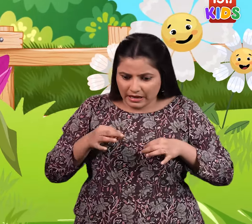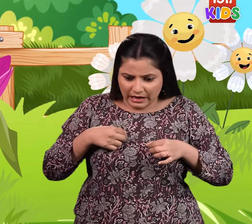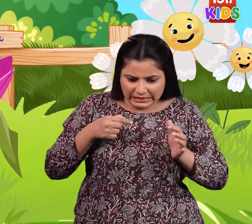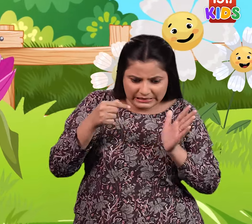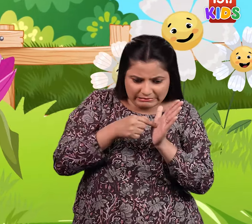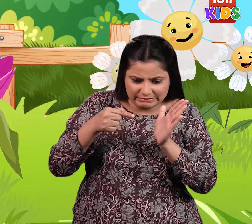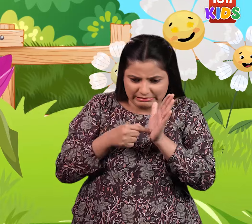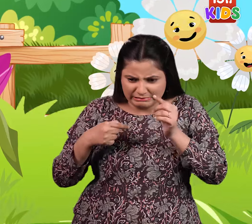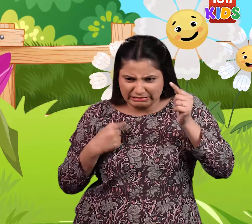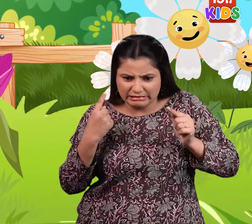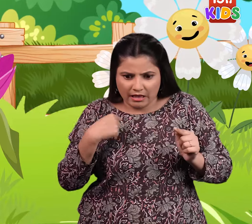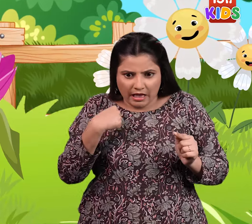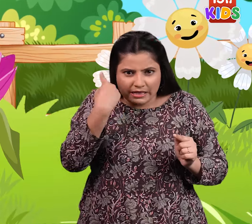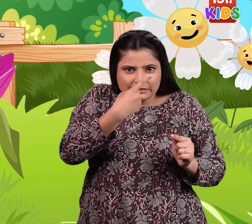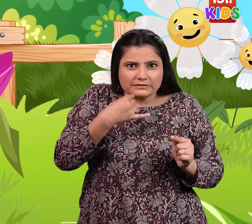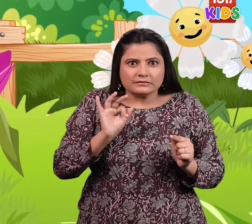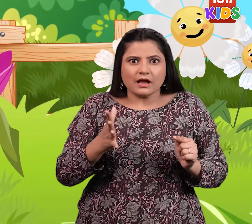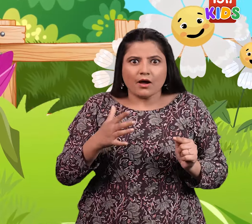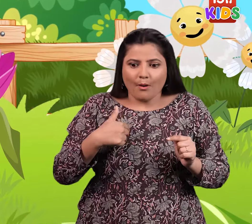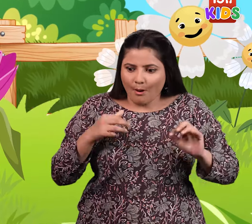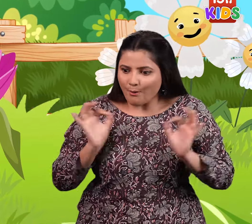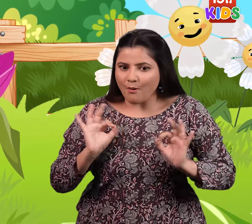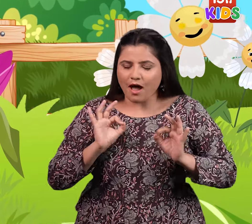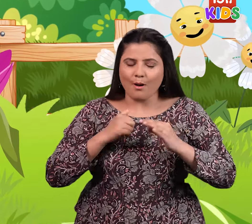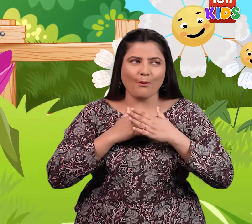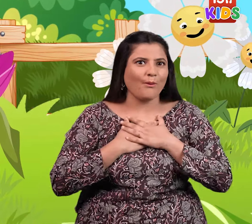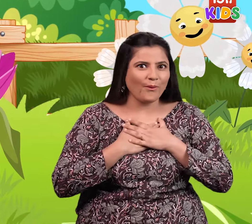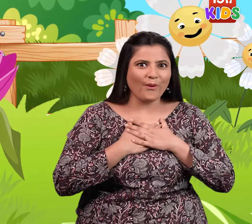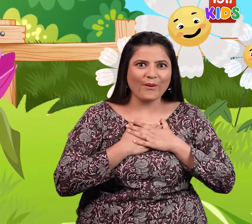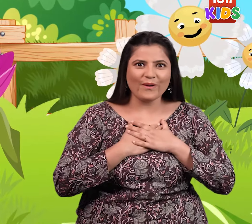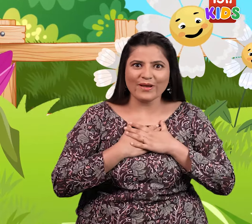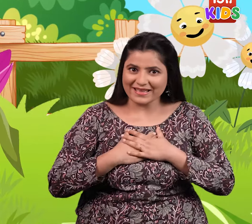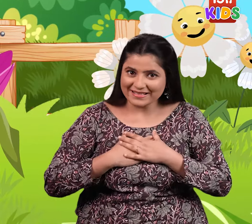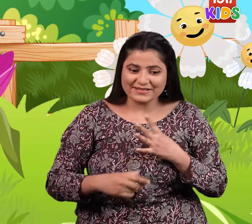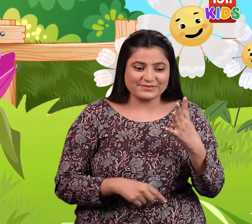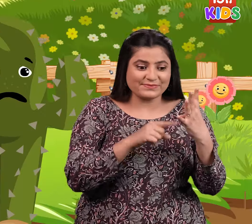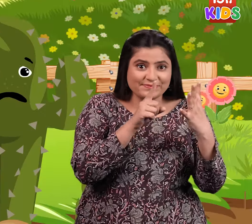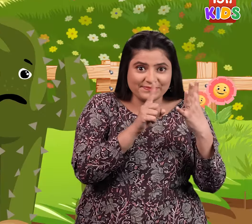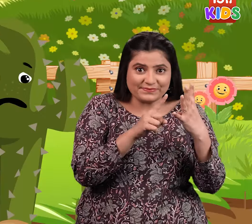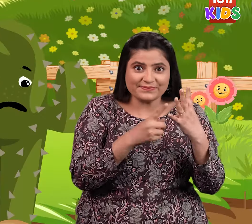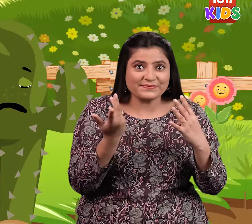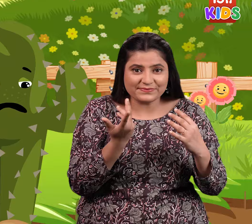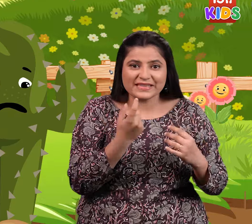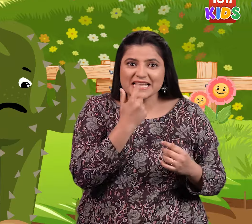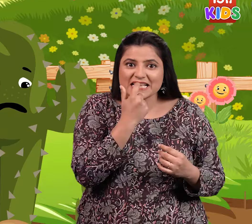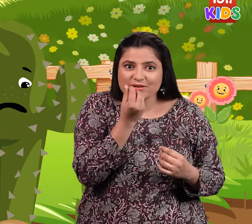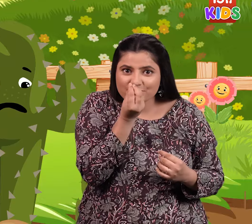like you, cactus, I would look so ugly. Phew! I am so happy I am not like you. The daisy said,